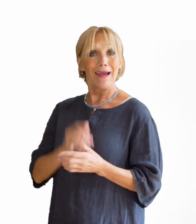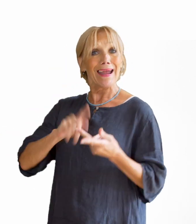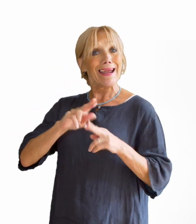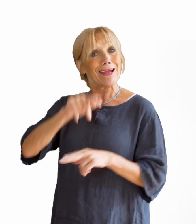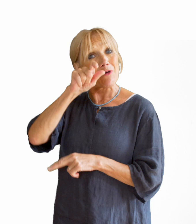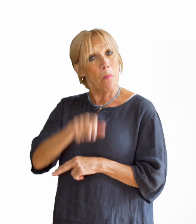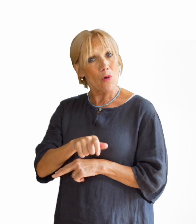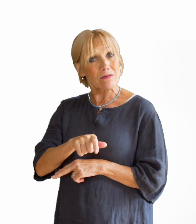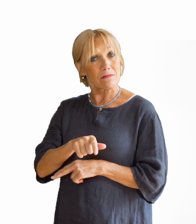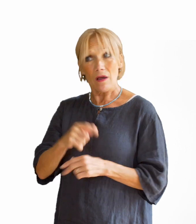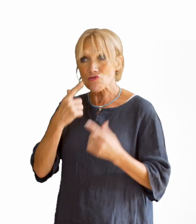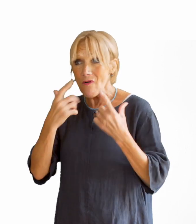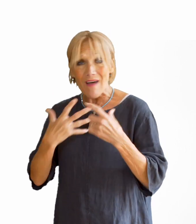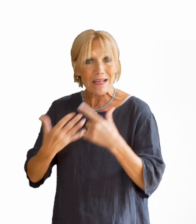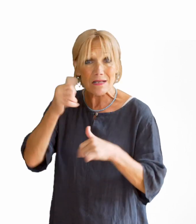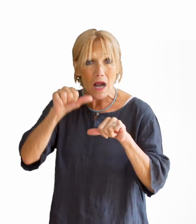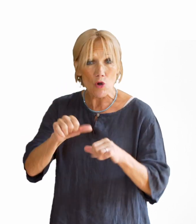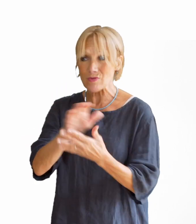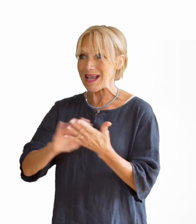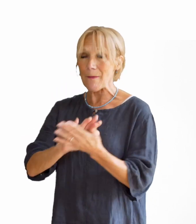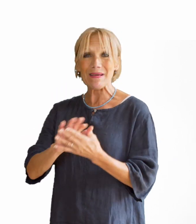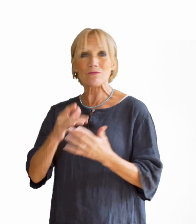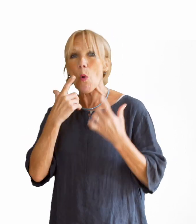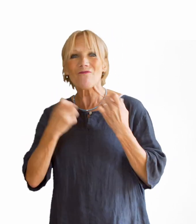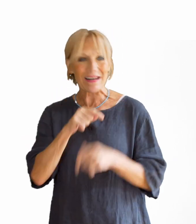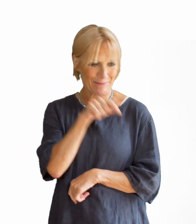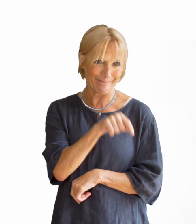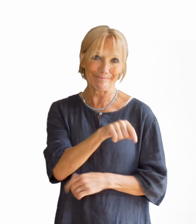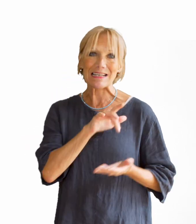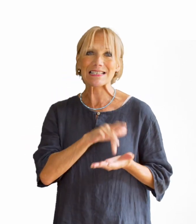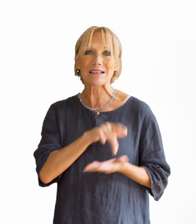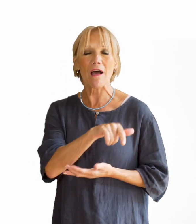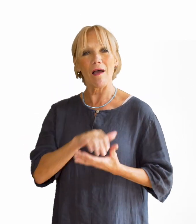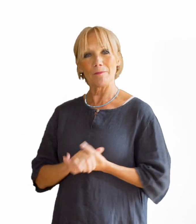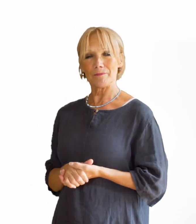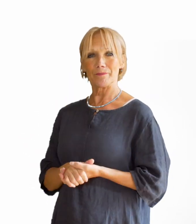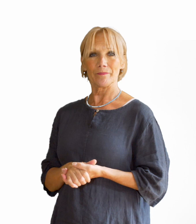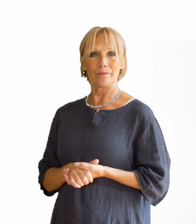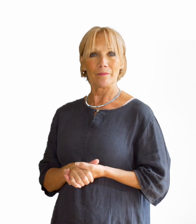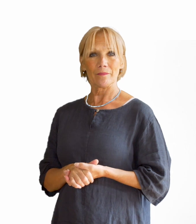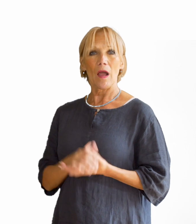don't seek a diagnosis, they are much less likely to hear about or want to attend a meeting centre.